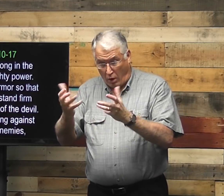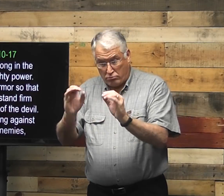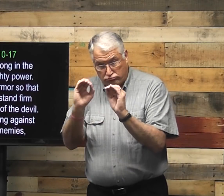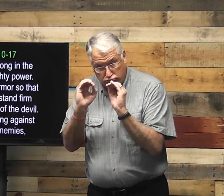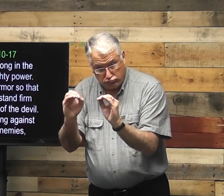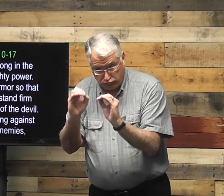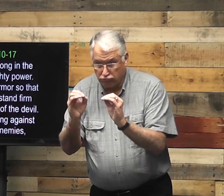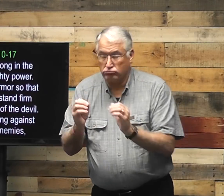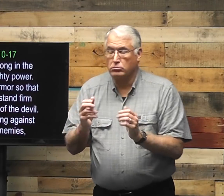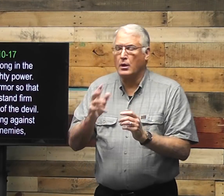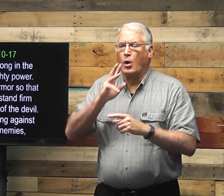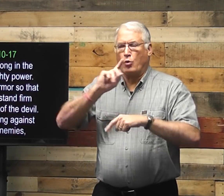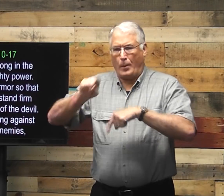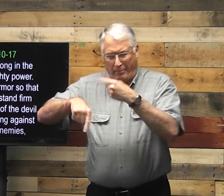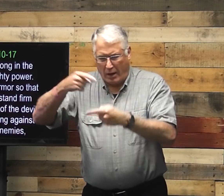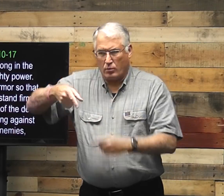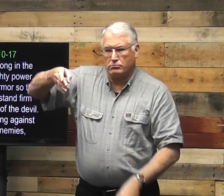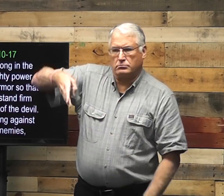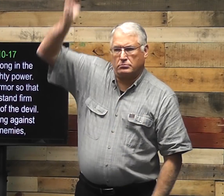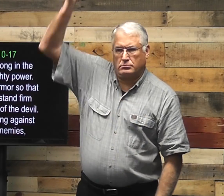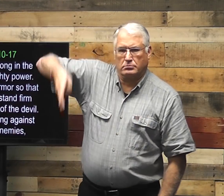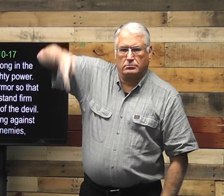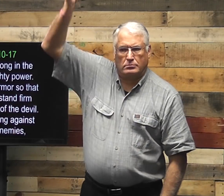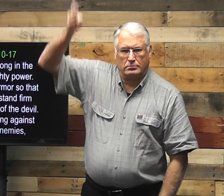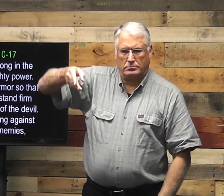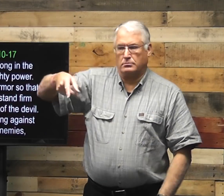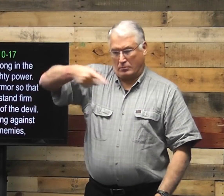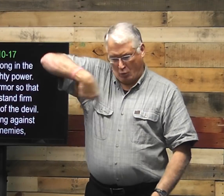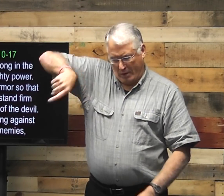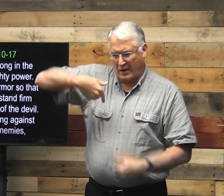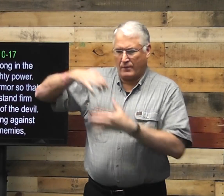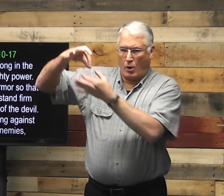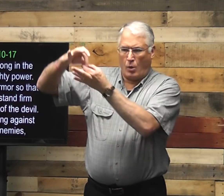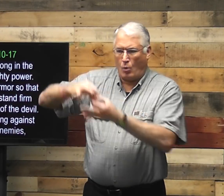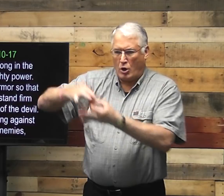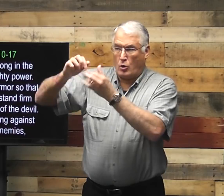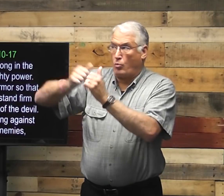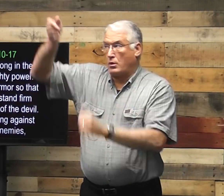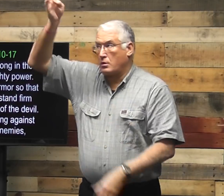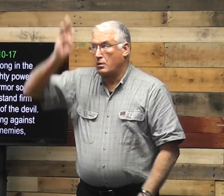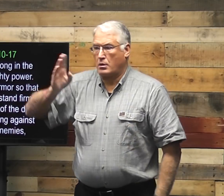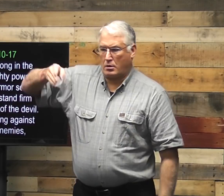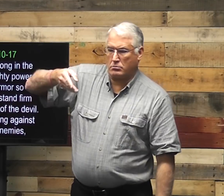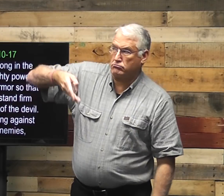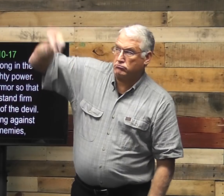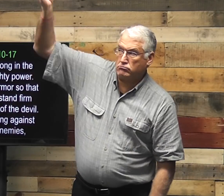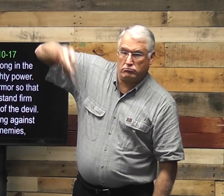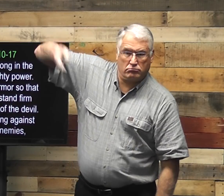Paul wants to explain is that we have a connection with God.